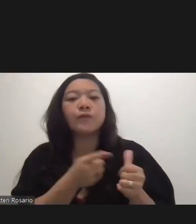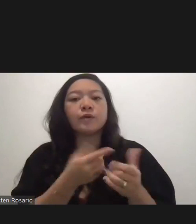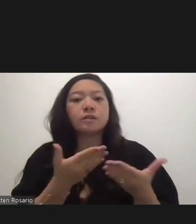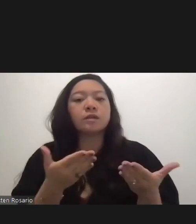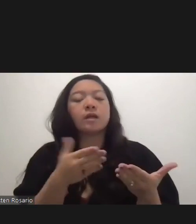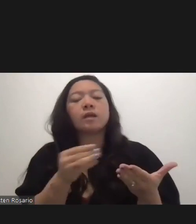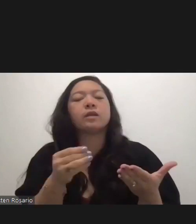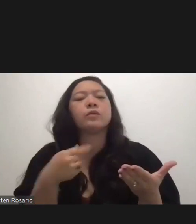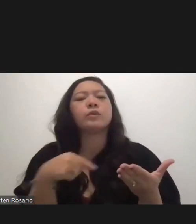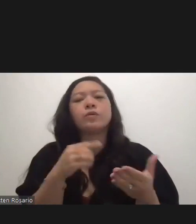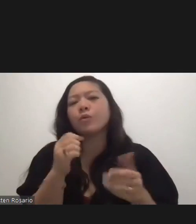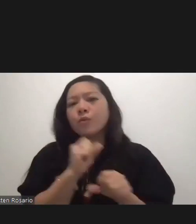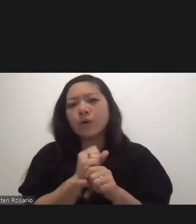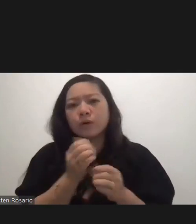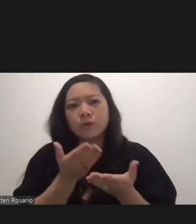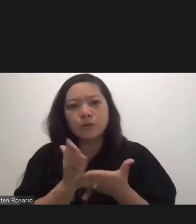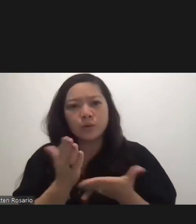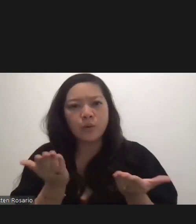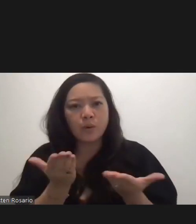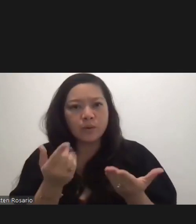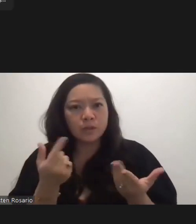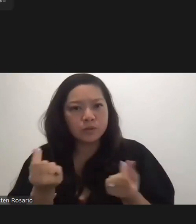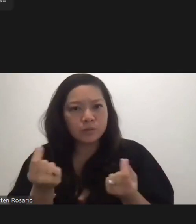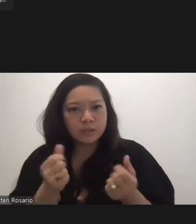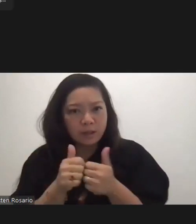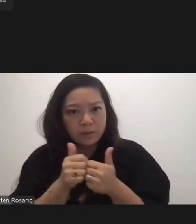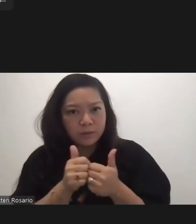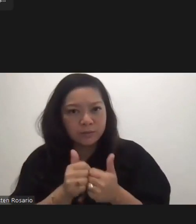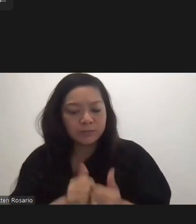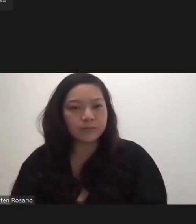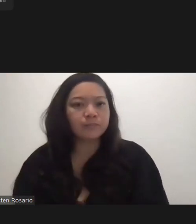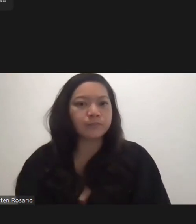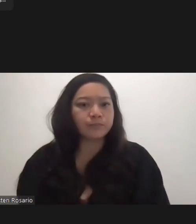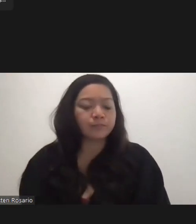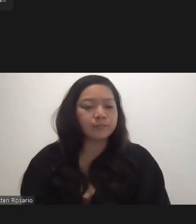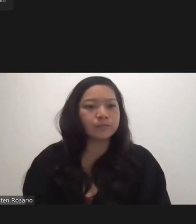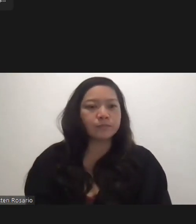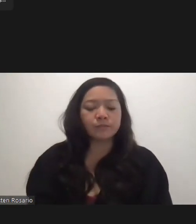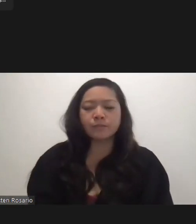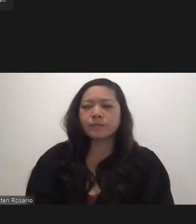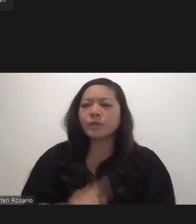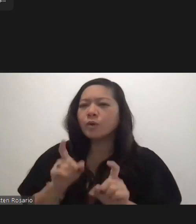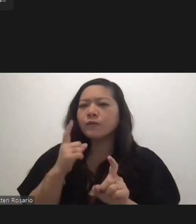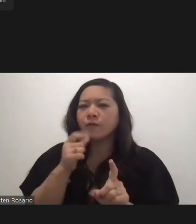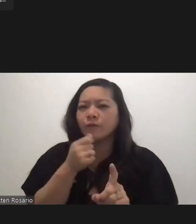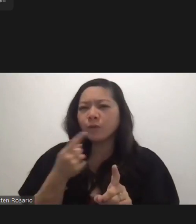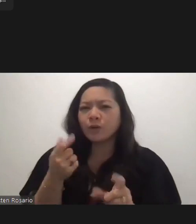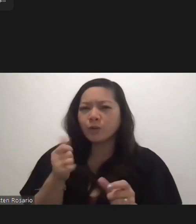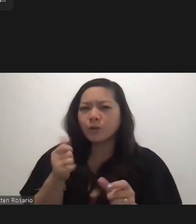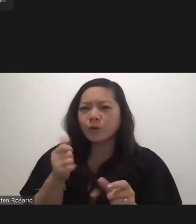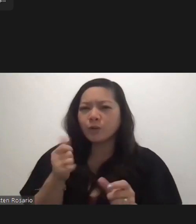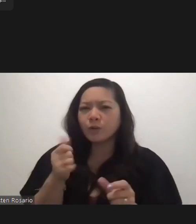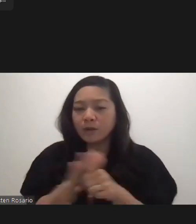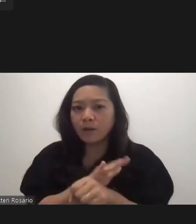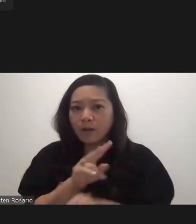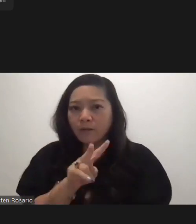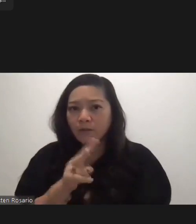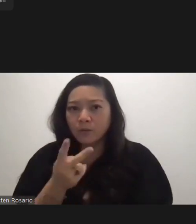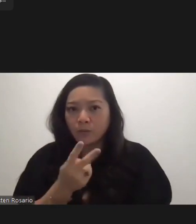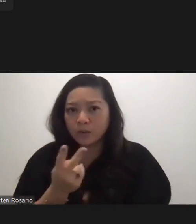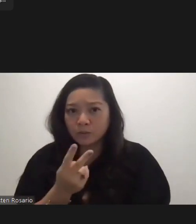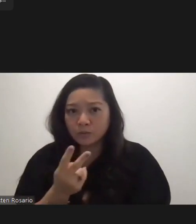then we'll work through it and we'll do it together. Right. For everyone that's been vaccinated, you do have a database